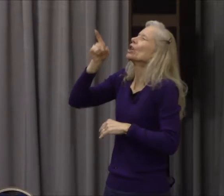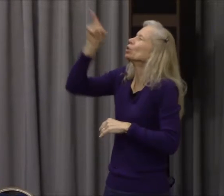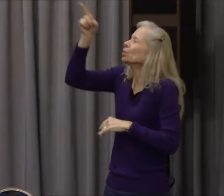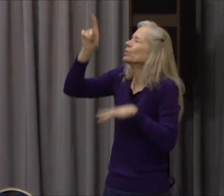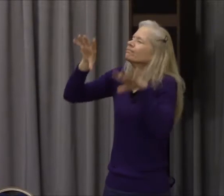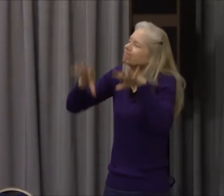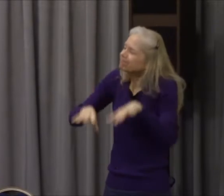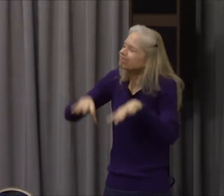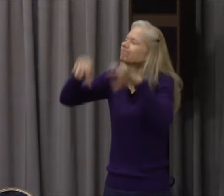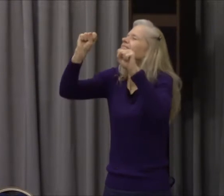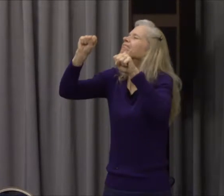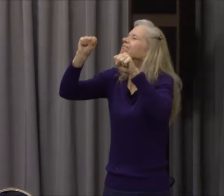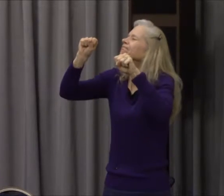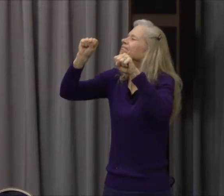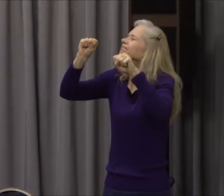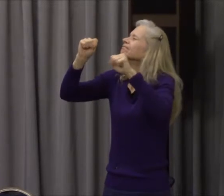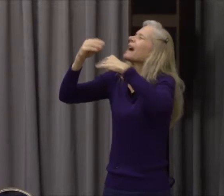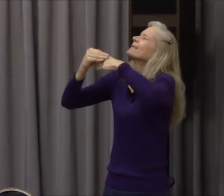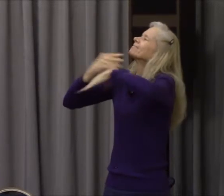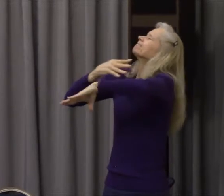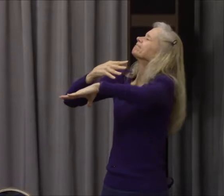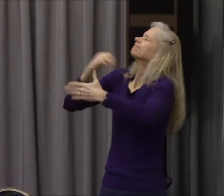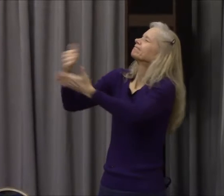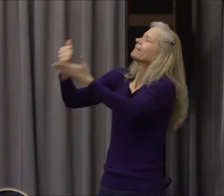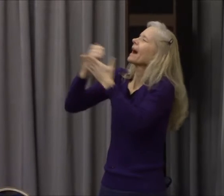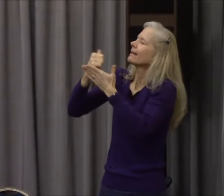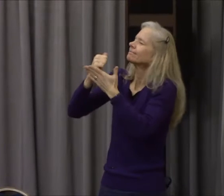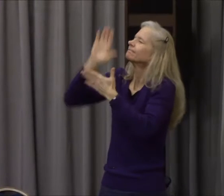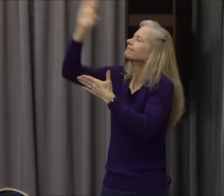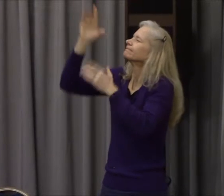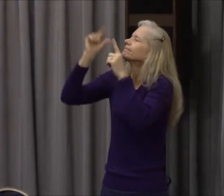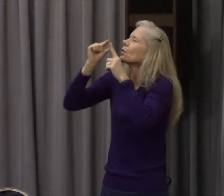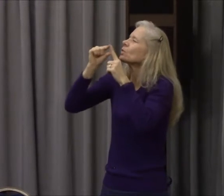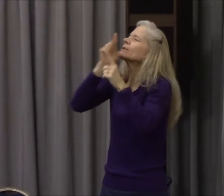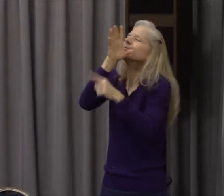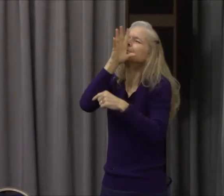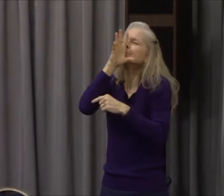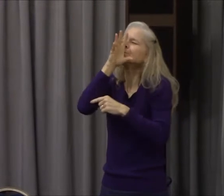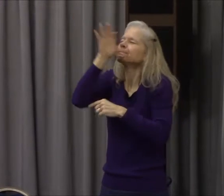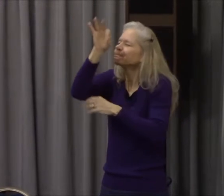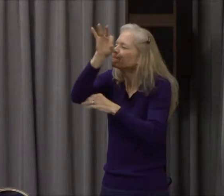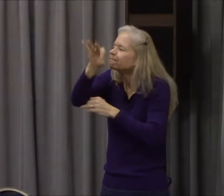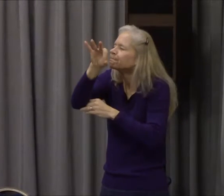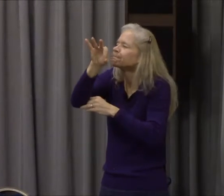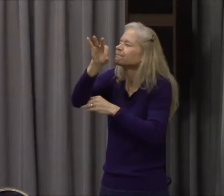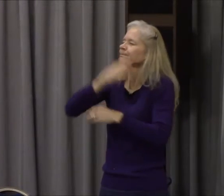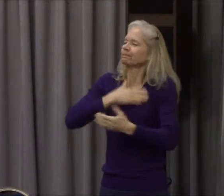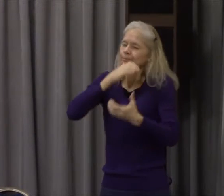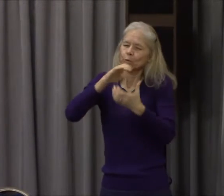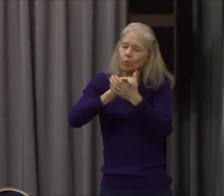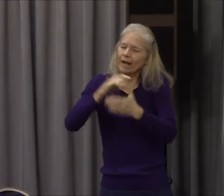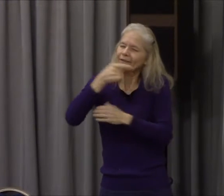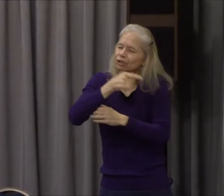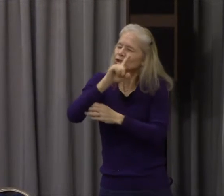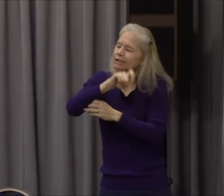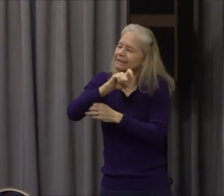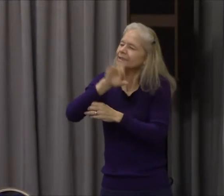My dear wife, need your filling to minister the word and sign that which is preached. Father, give that grace,